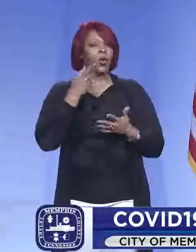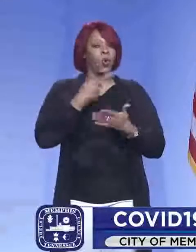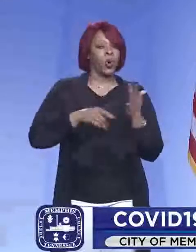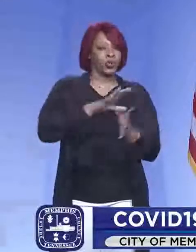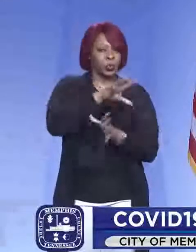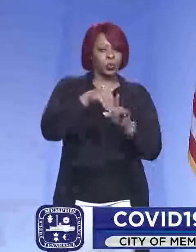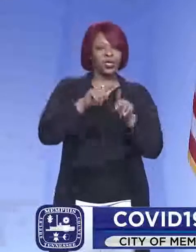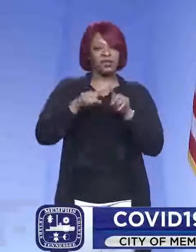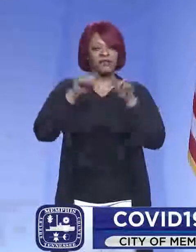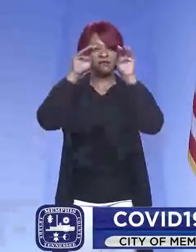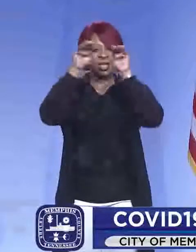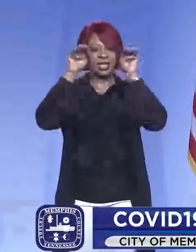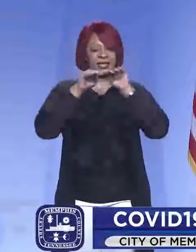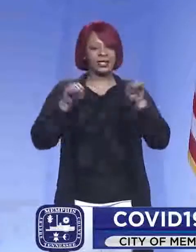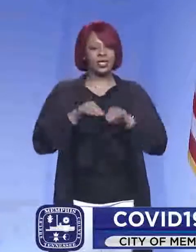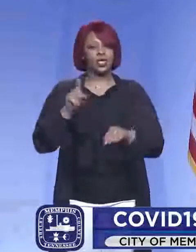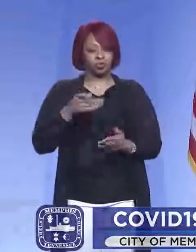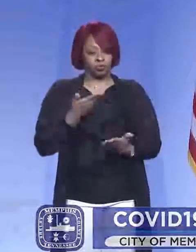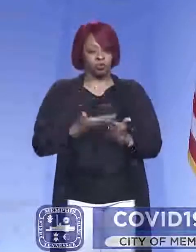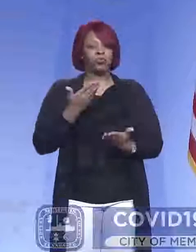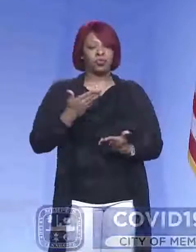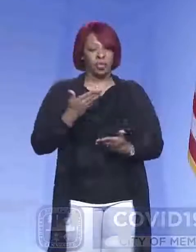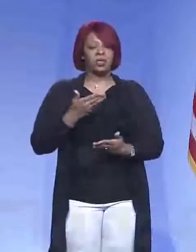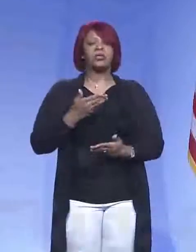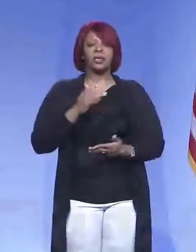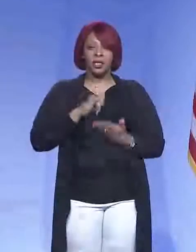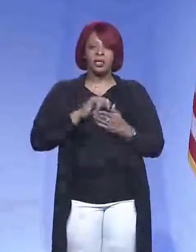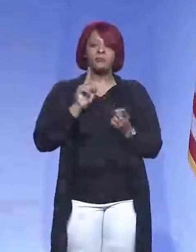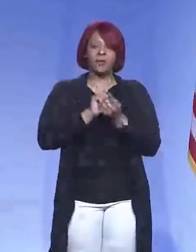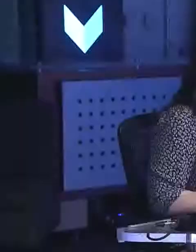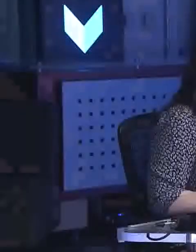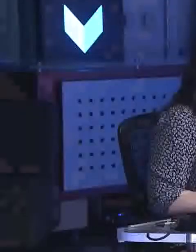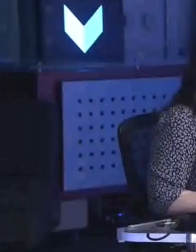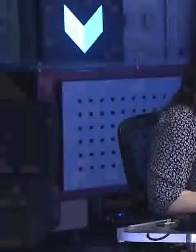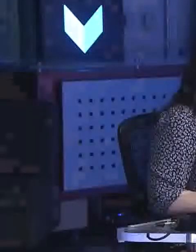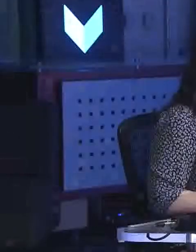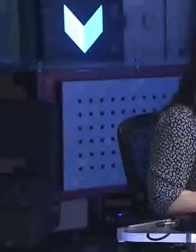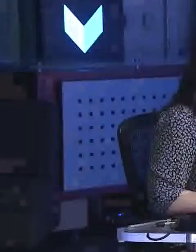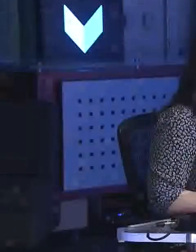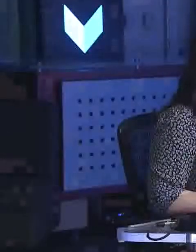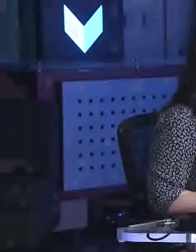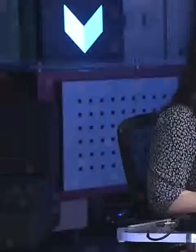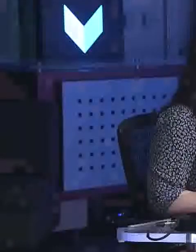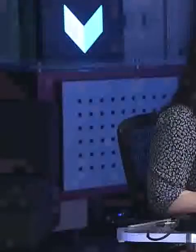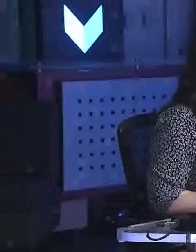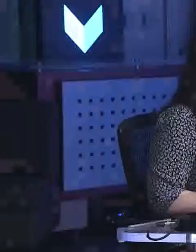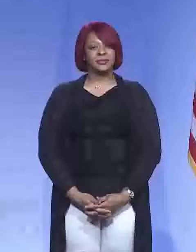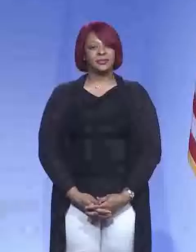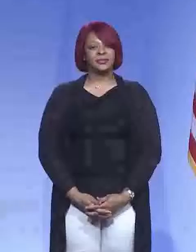included in the phase, and that you attest that you meet those conditions. Dominique Dillon, Fox 13.